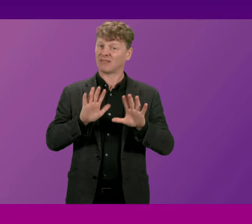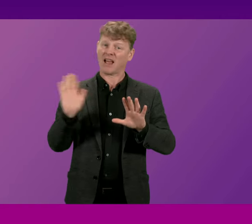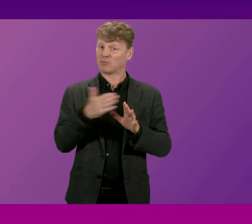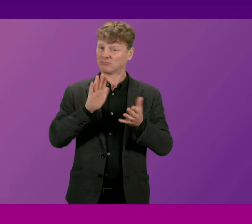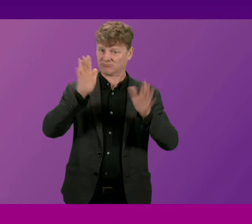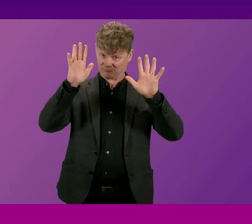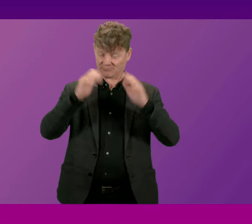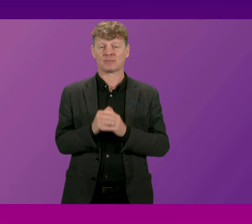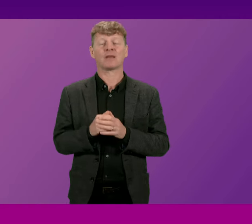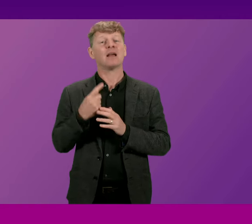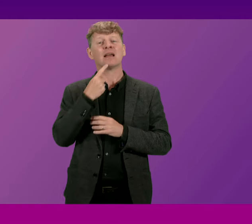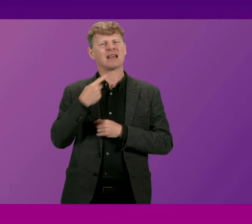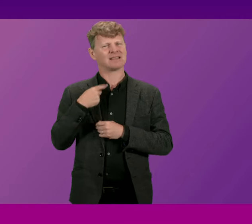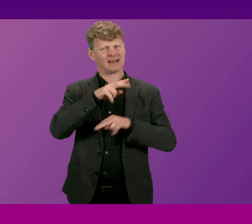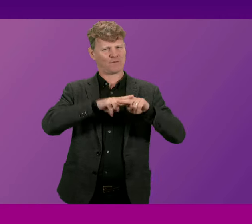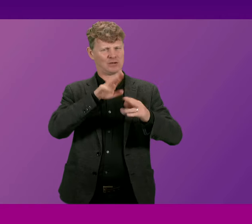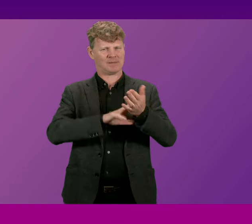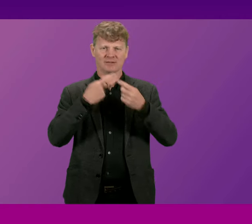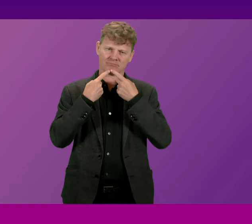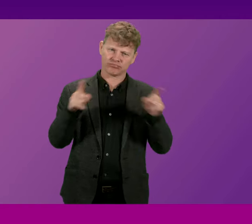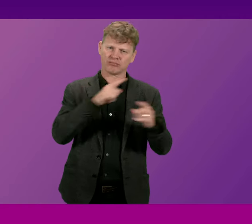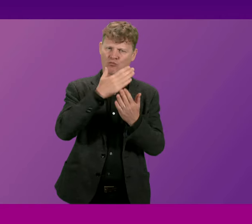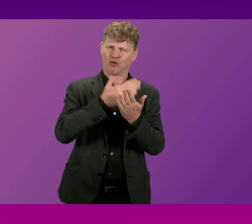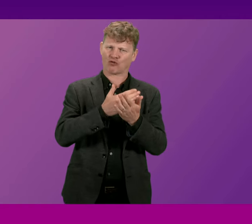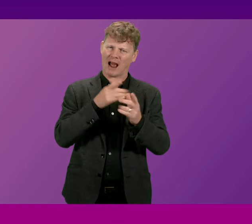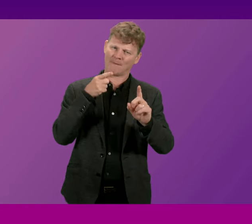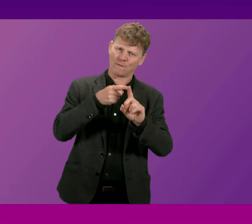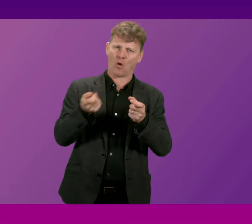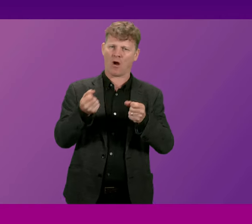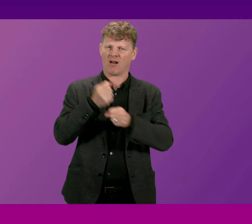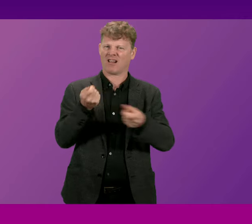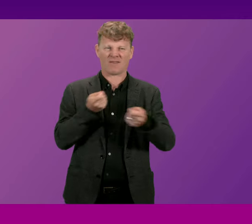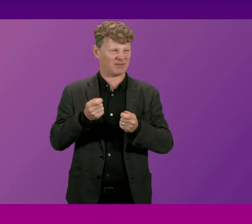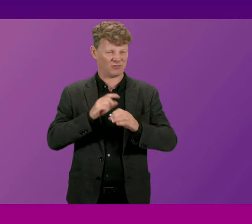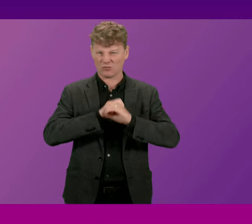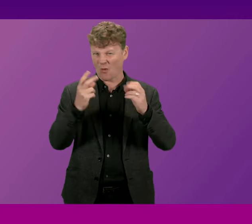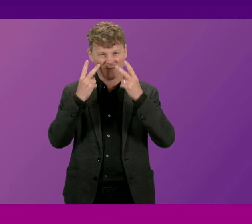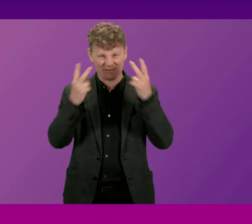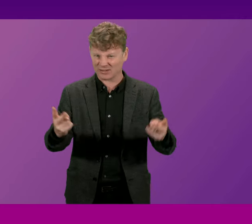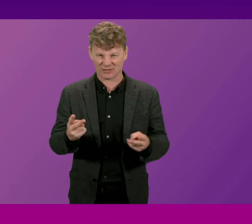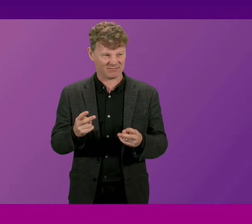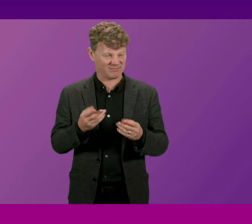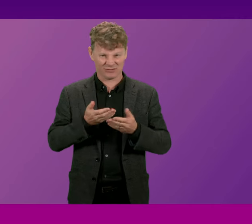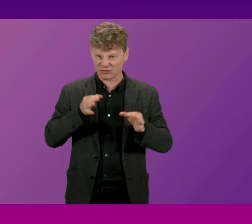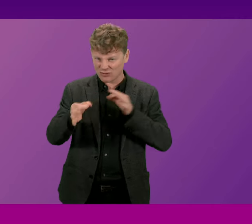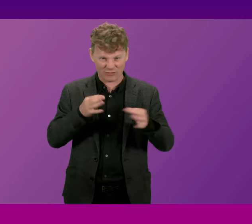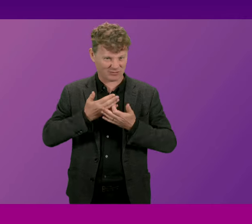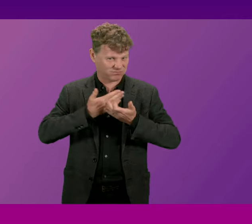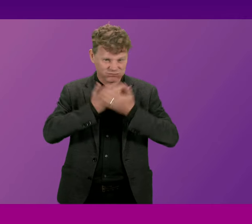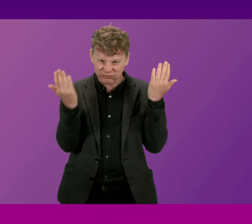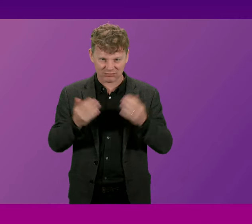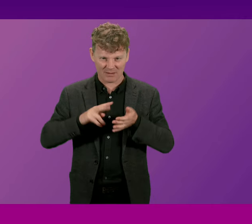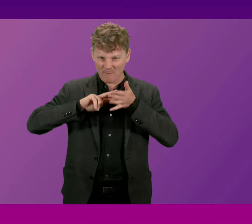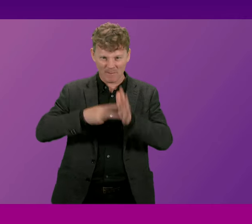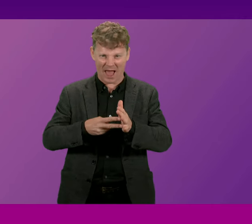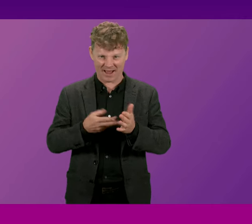Yesterday the First Minister outlined his programme for government a statement with no vision no strategy and no plan and nowhere